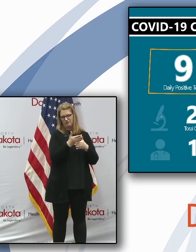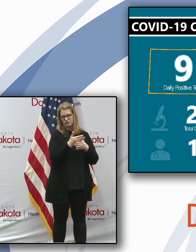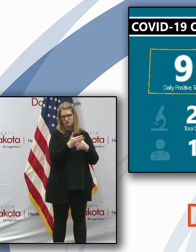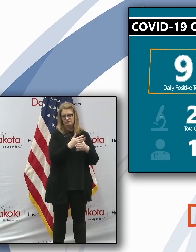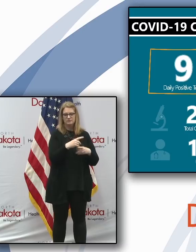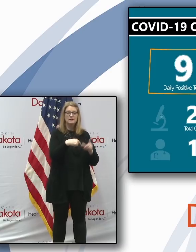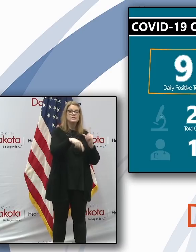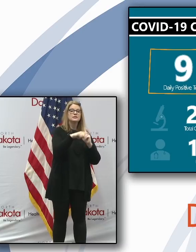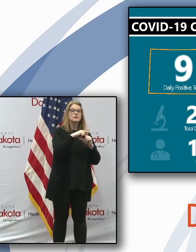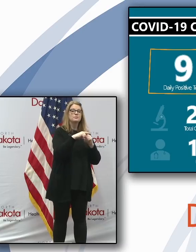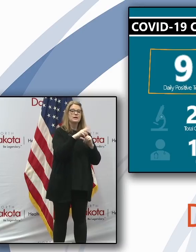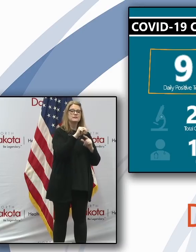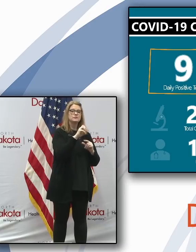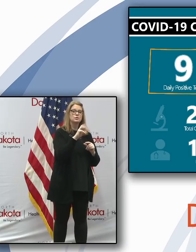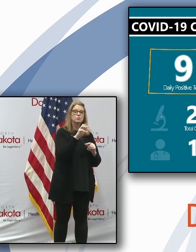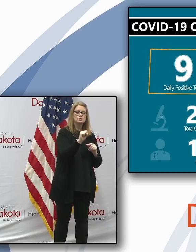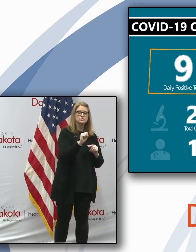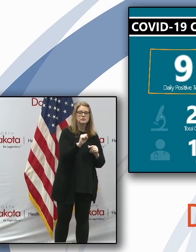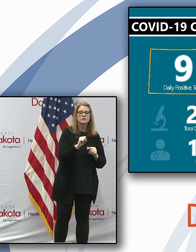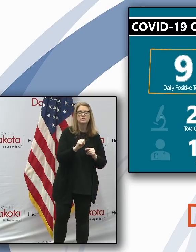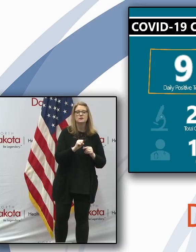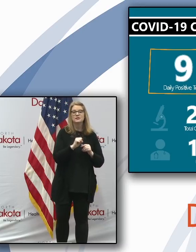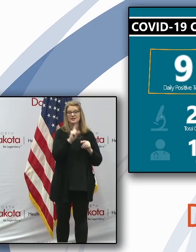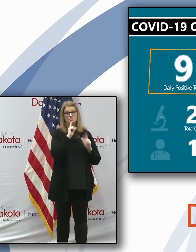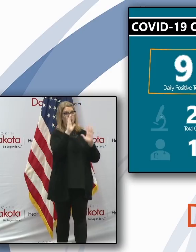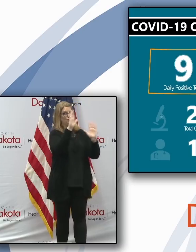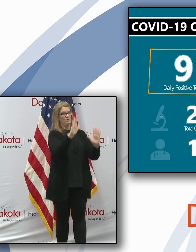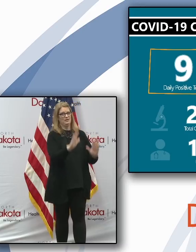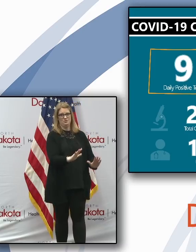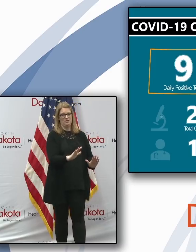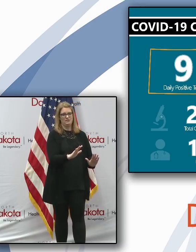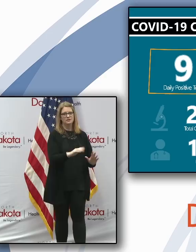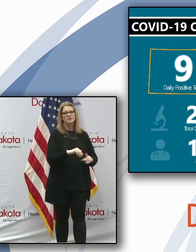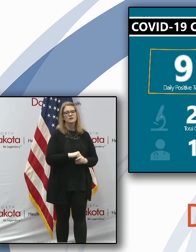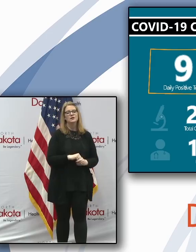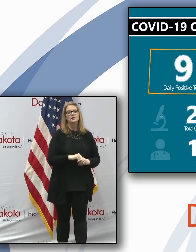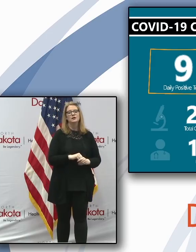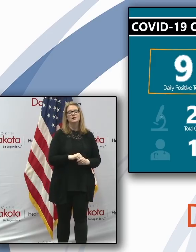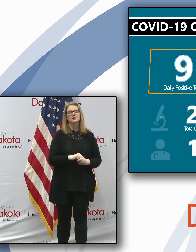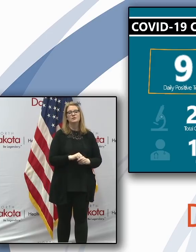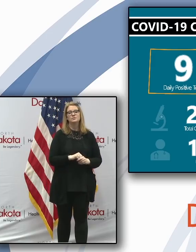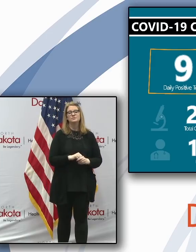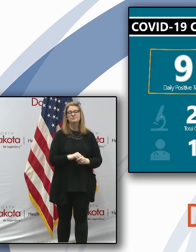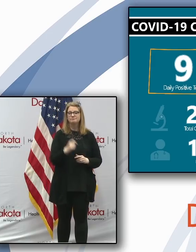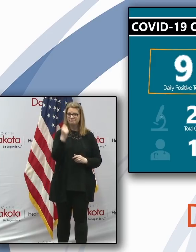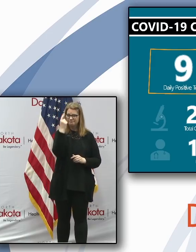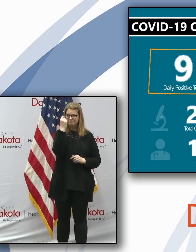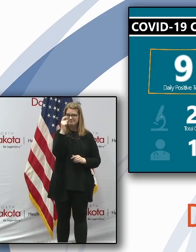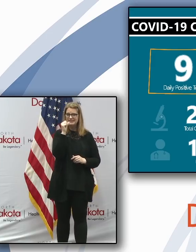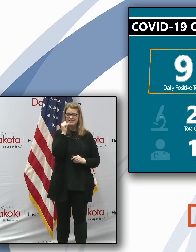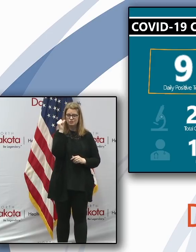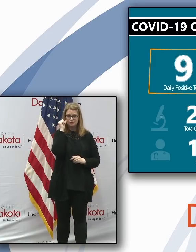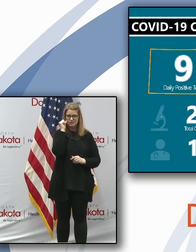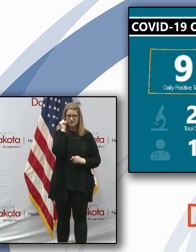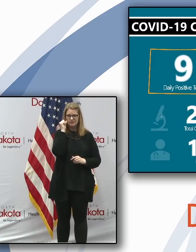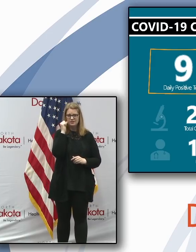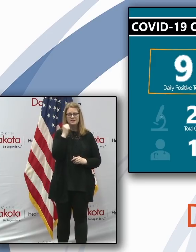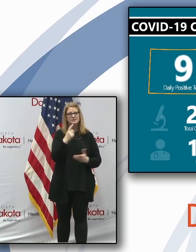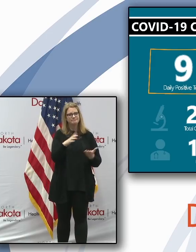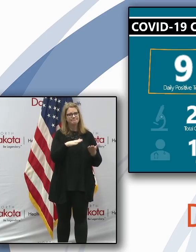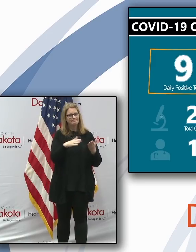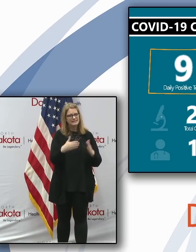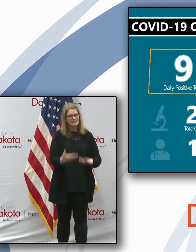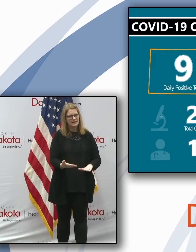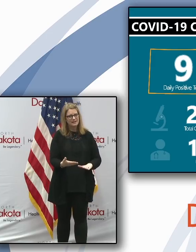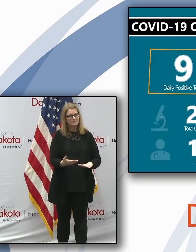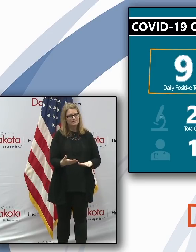positive news that's in there. That's great news. We did yesterday report yesterday that there was a death that